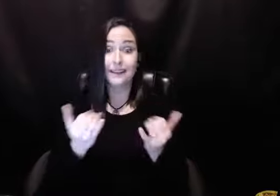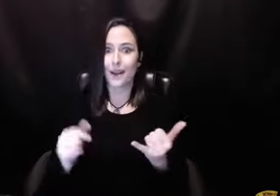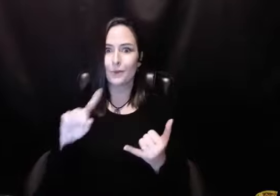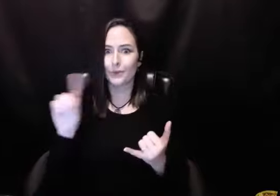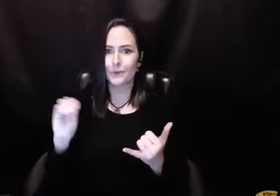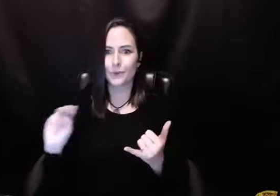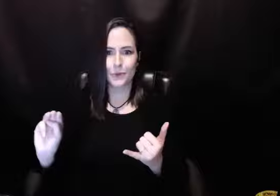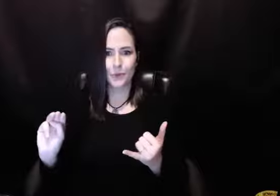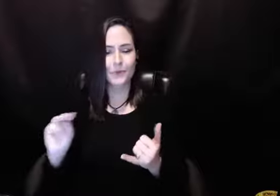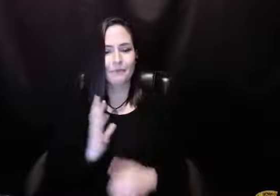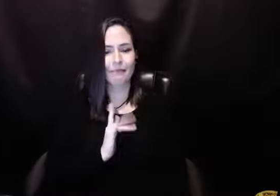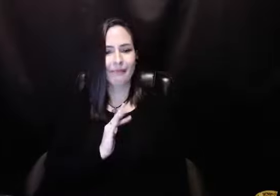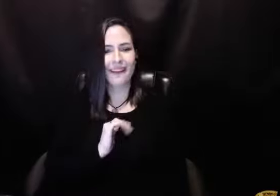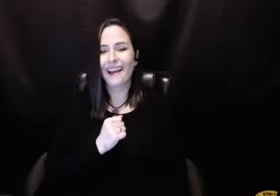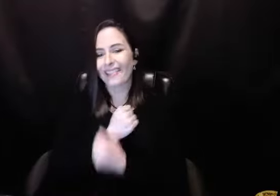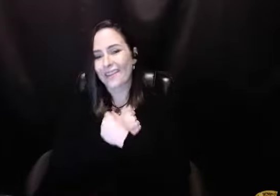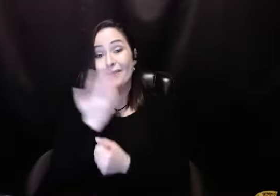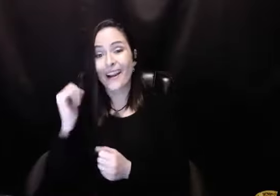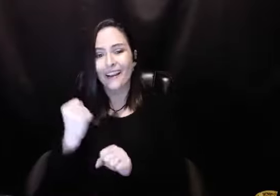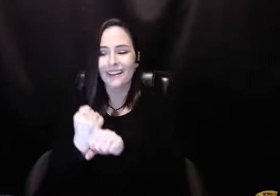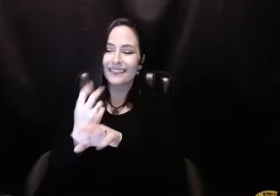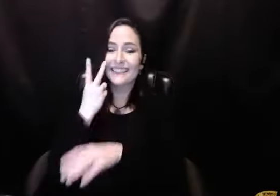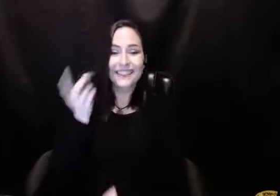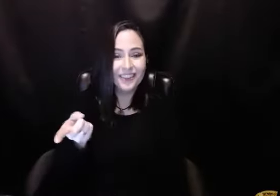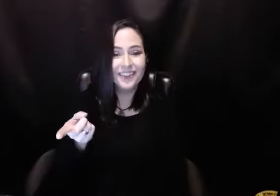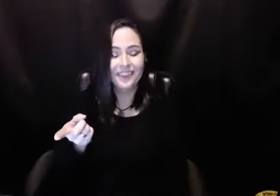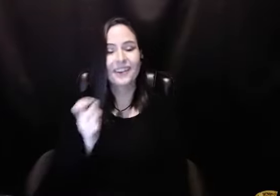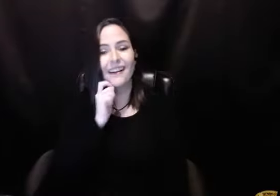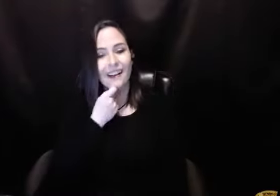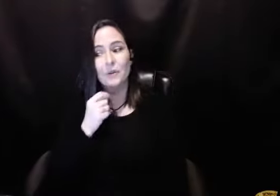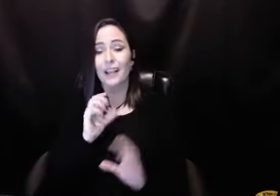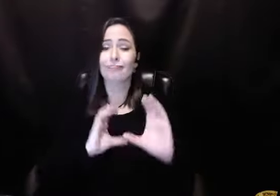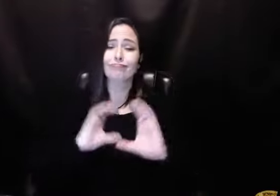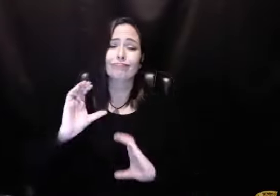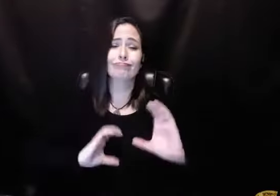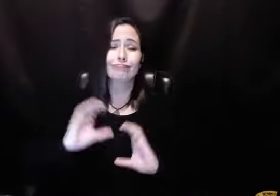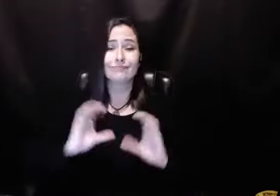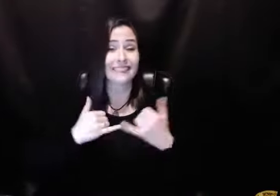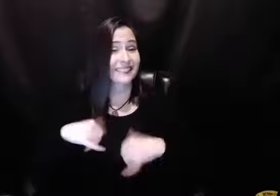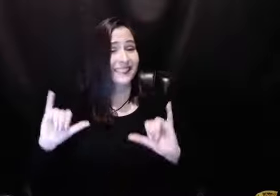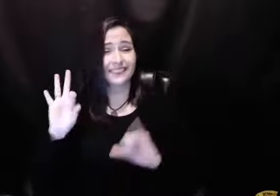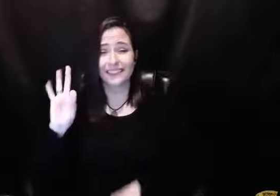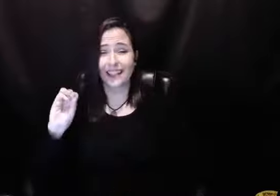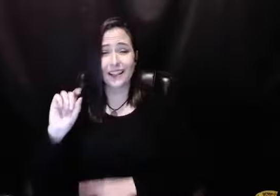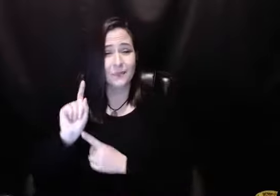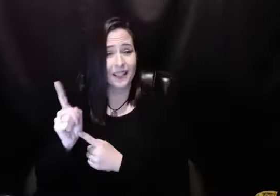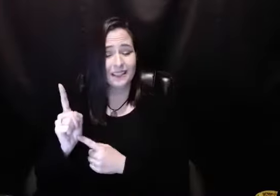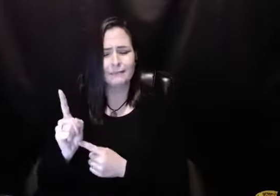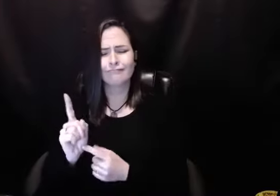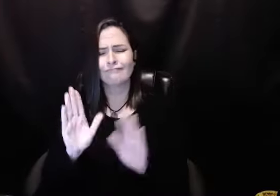of connection. And now we do it on Zoom. And I love it even more because I get to see her. So we're talking now, we still talk for like